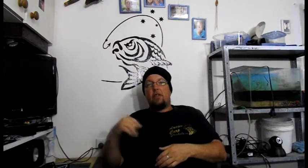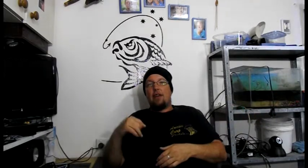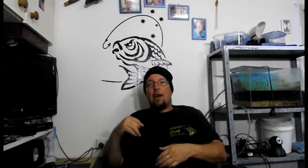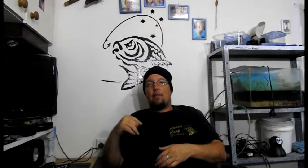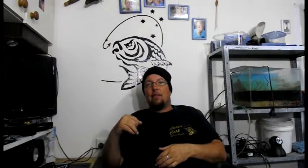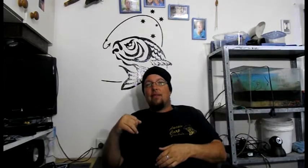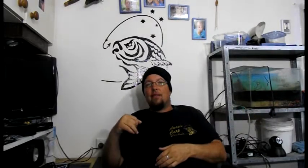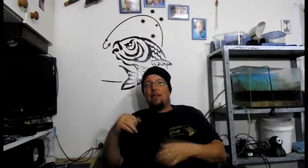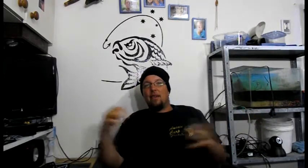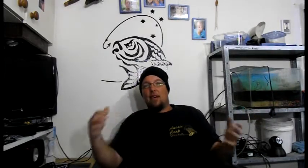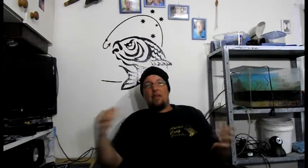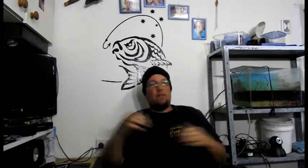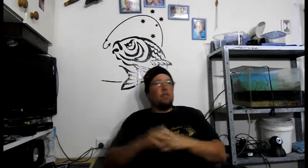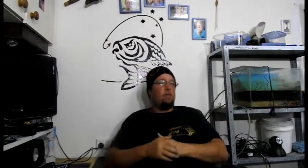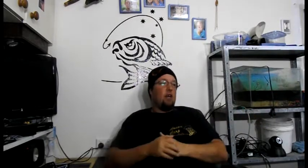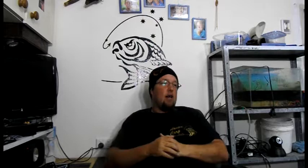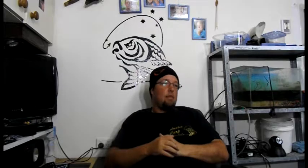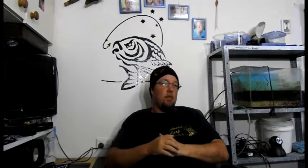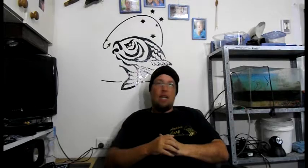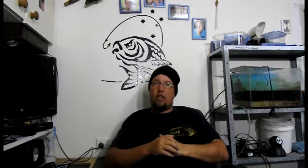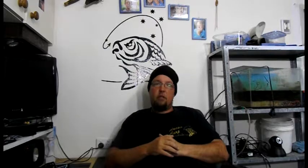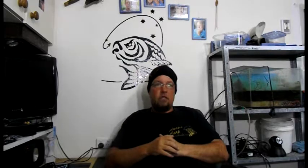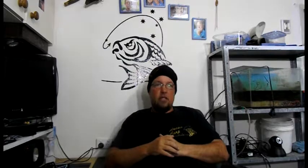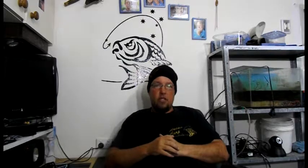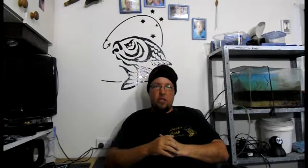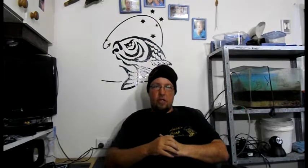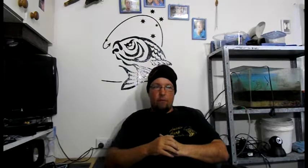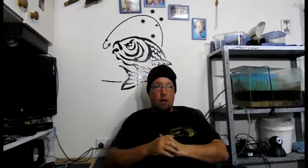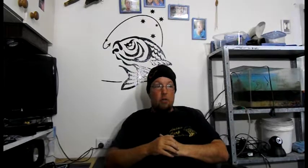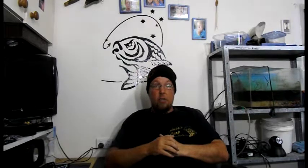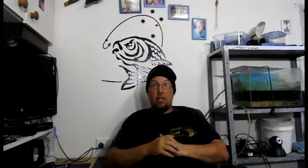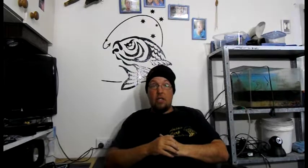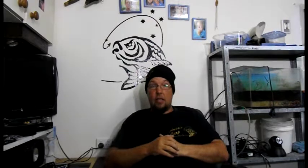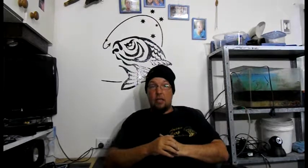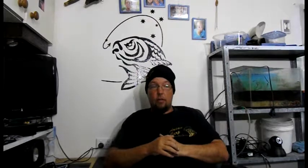for carp. And I love fishing for carp and I catch and release in New South Wales because it is legal.